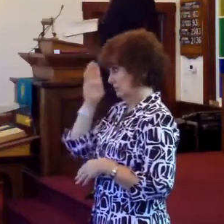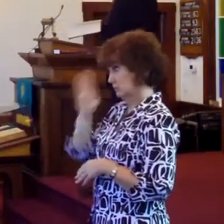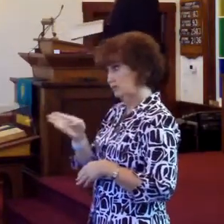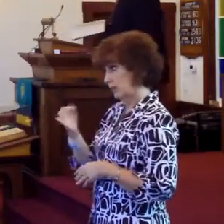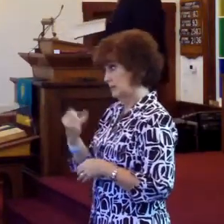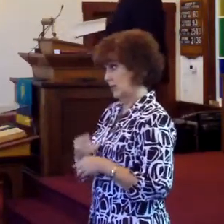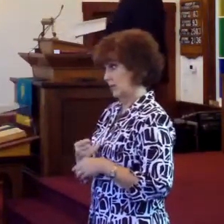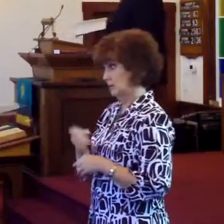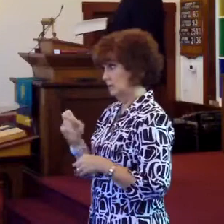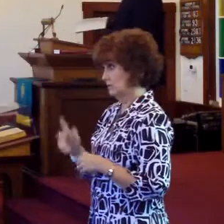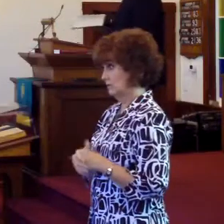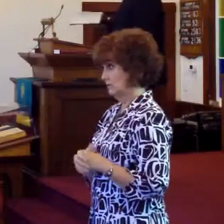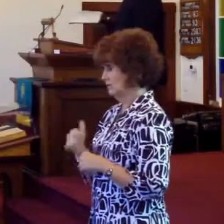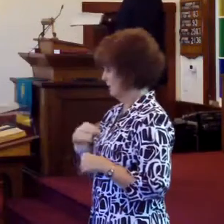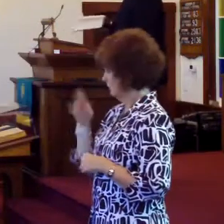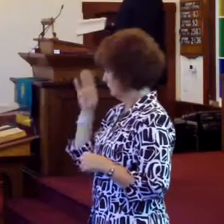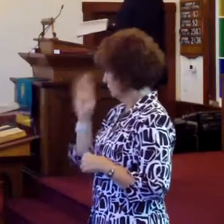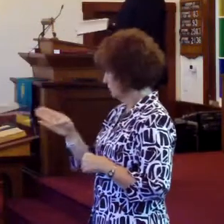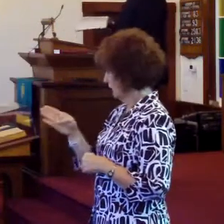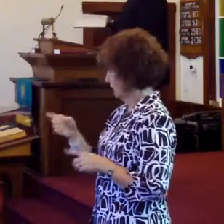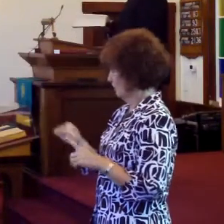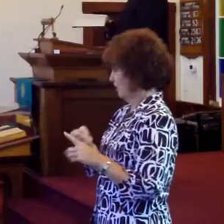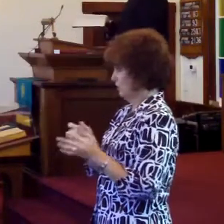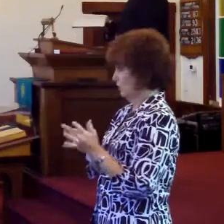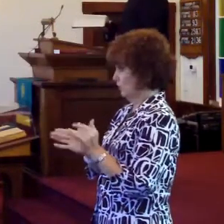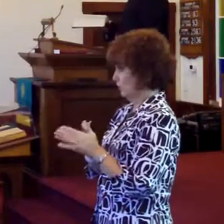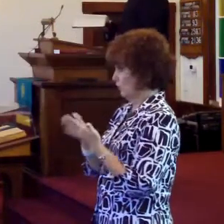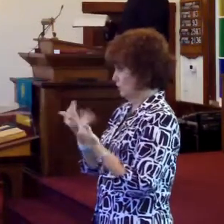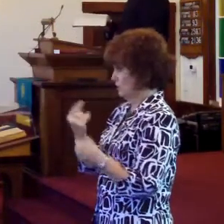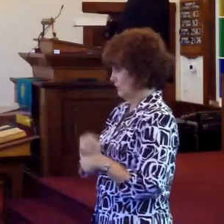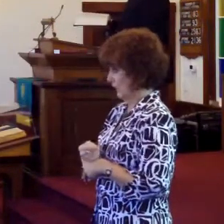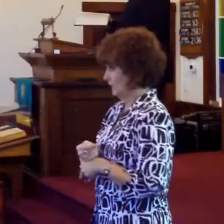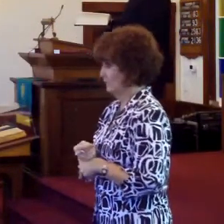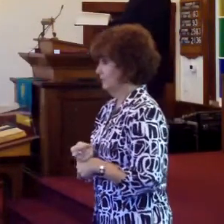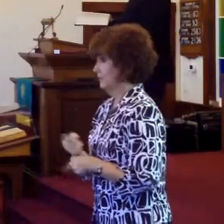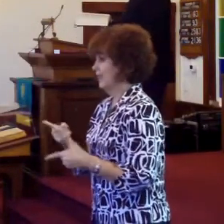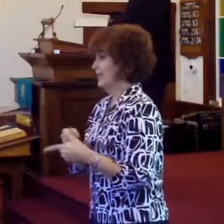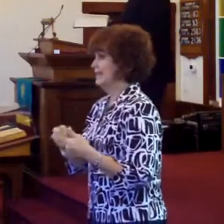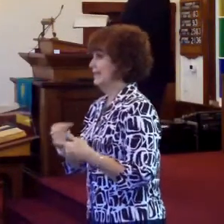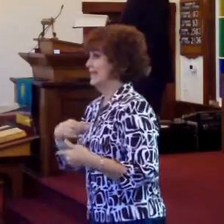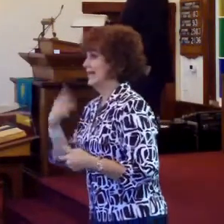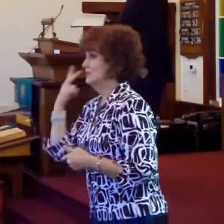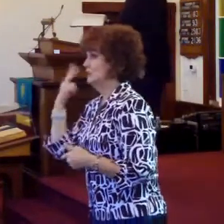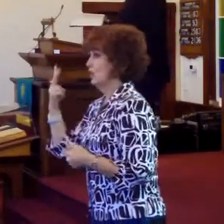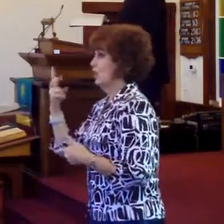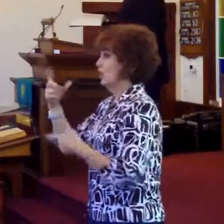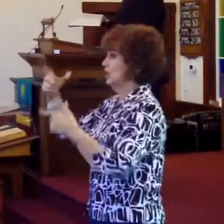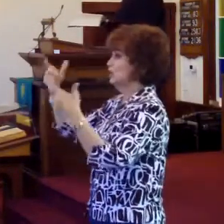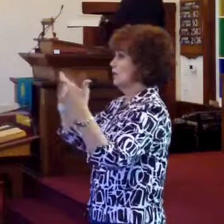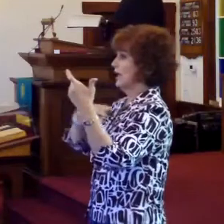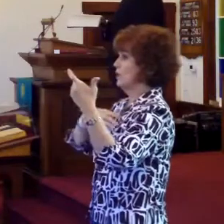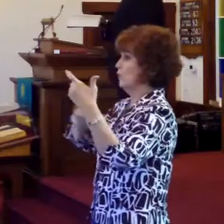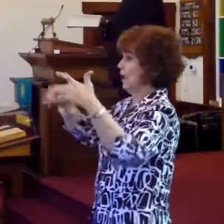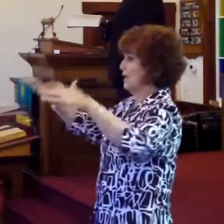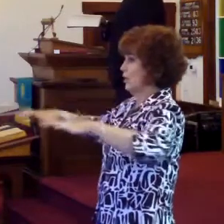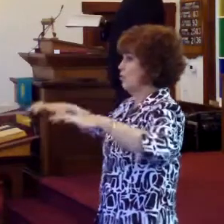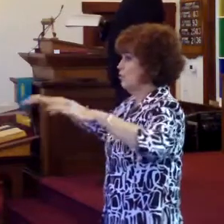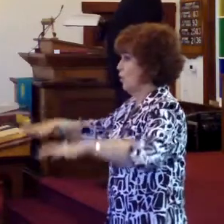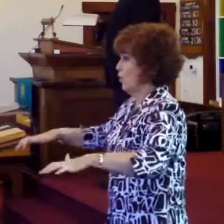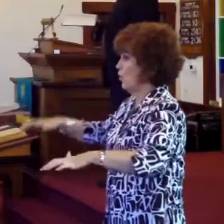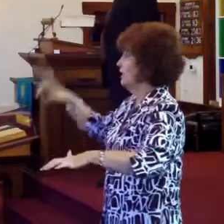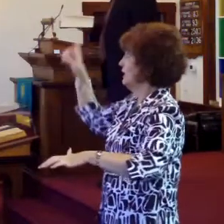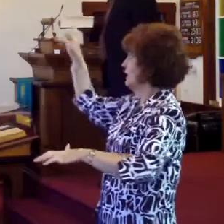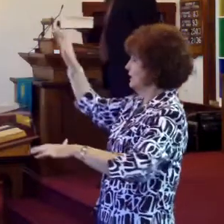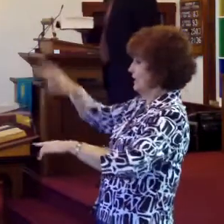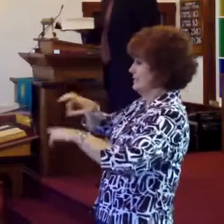line, okay? I'm just going to preach straight from the word this morning. Then I saw a great white throne in him who was seated on it.